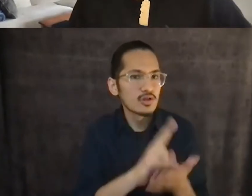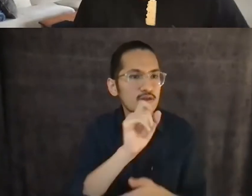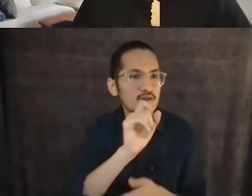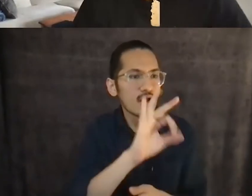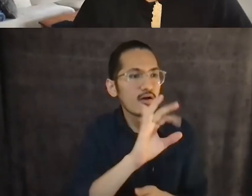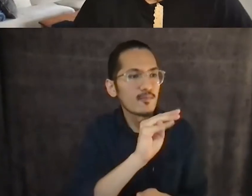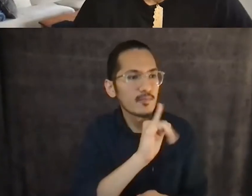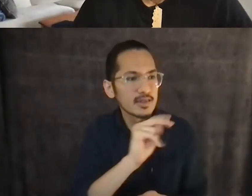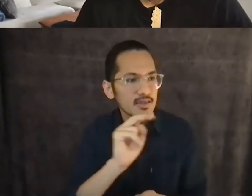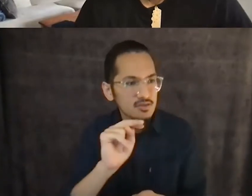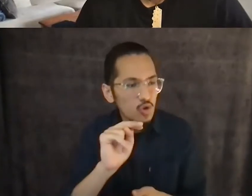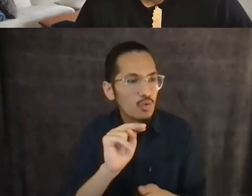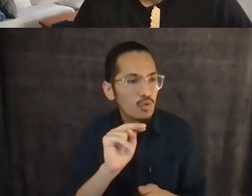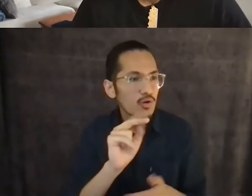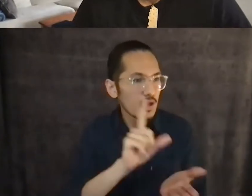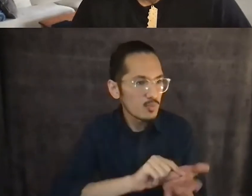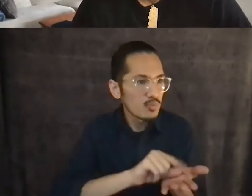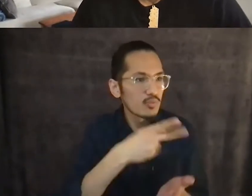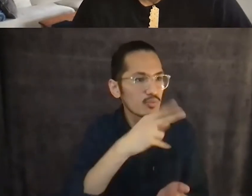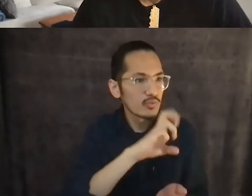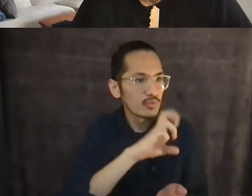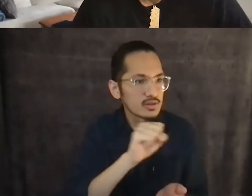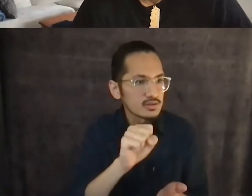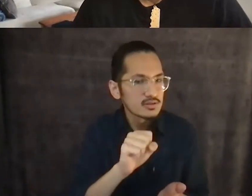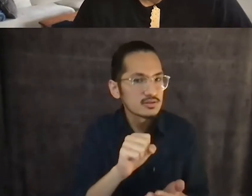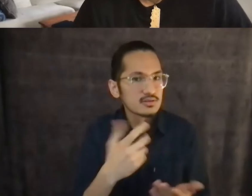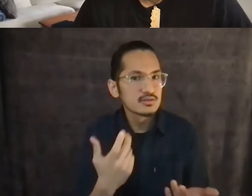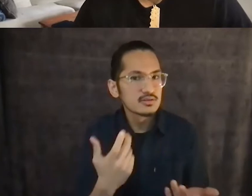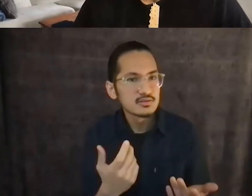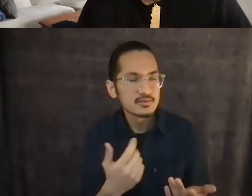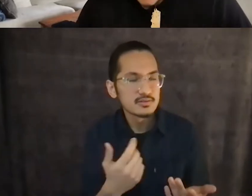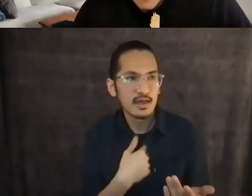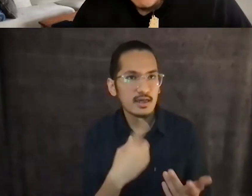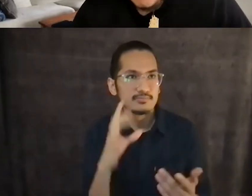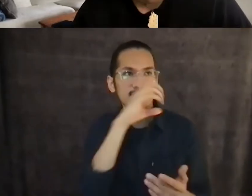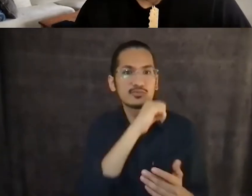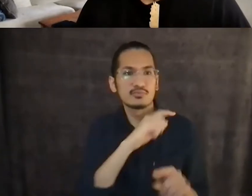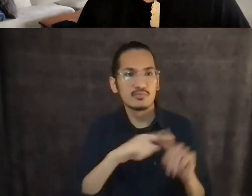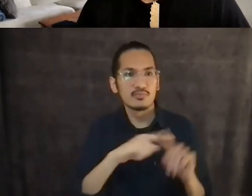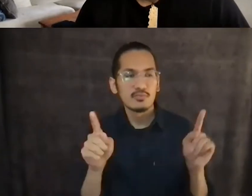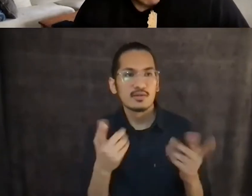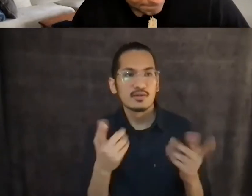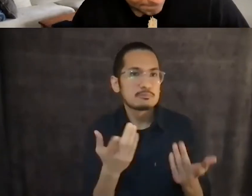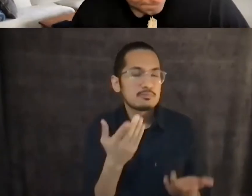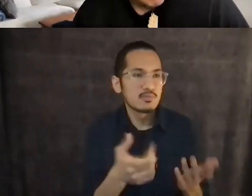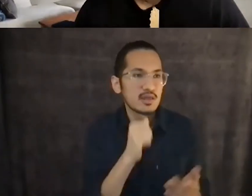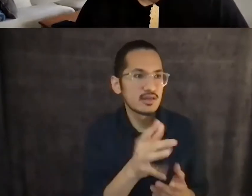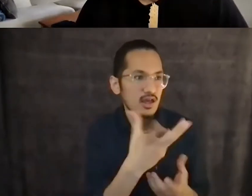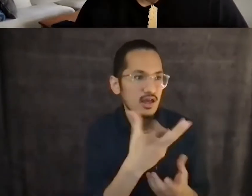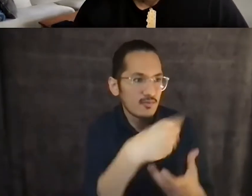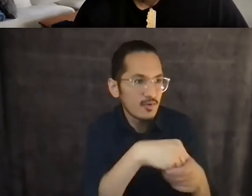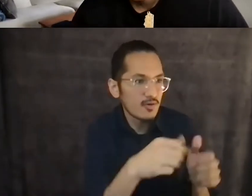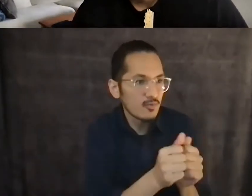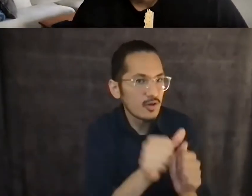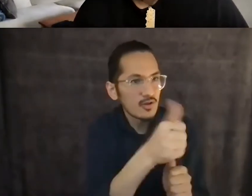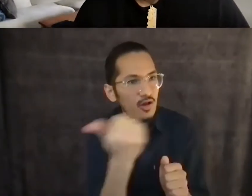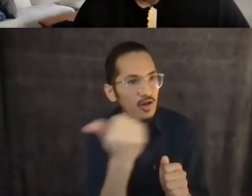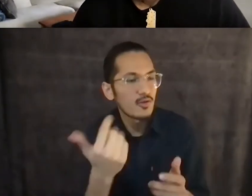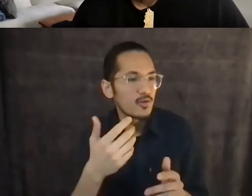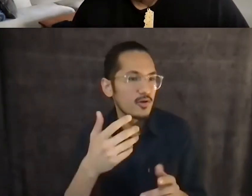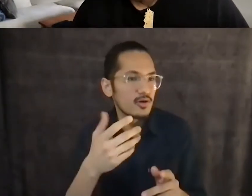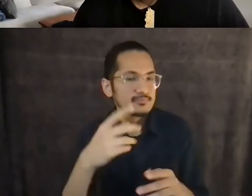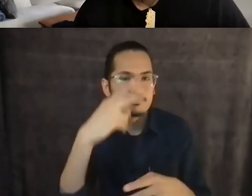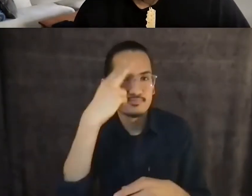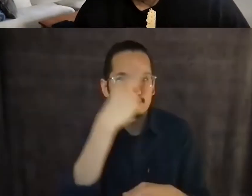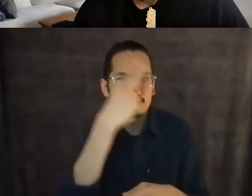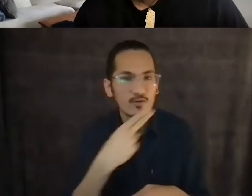am, I'm making an assumption, but assuming it wasn't, you know, Kanaka Maoli editors that you were working with. I'm interested in hearing, um, how they handled the manuscript